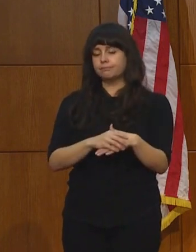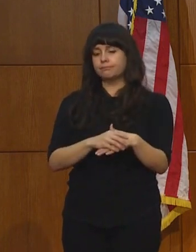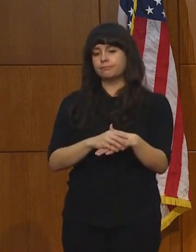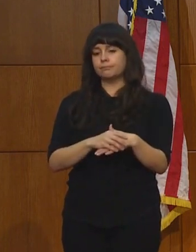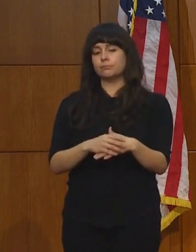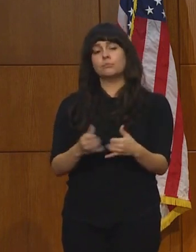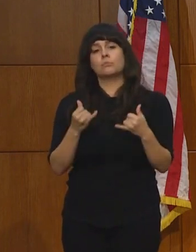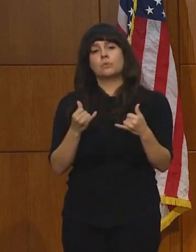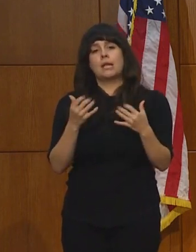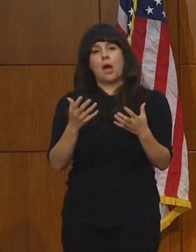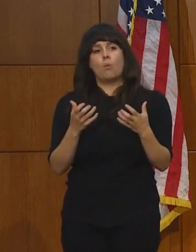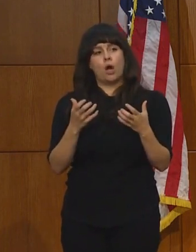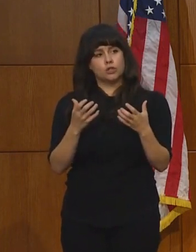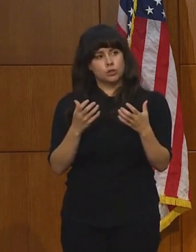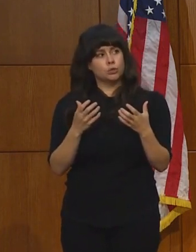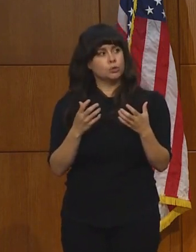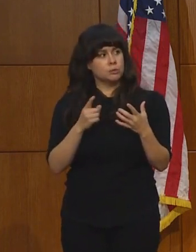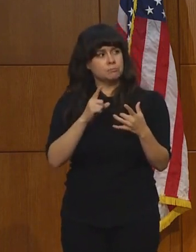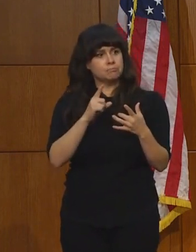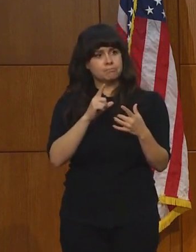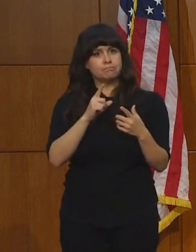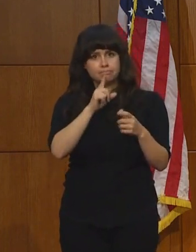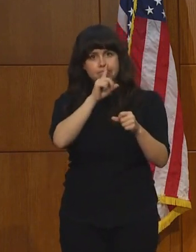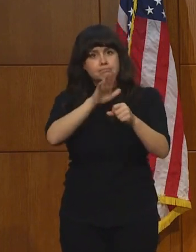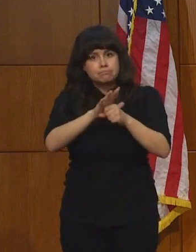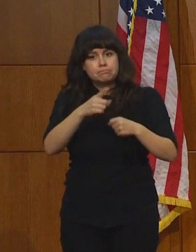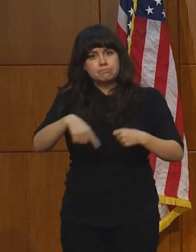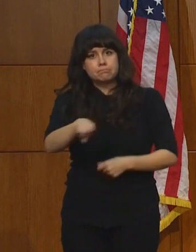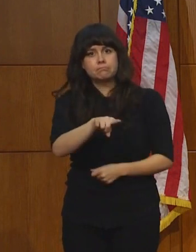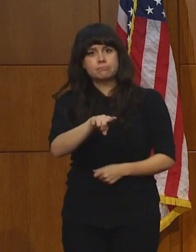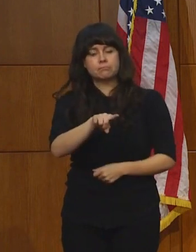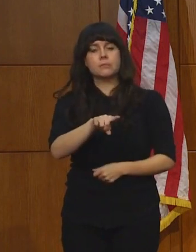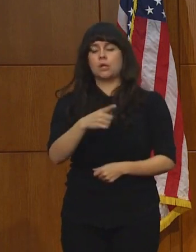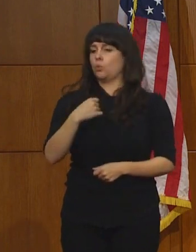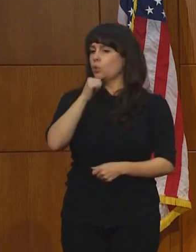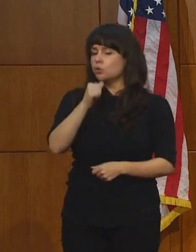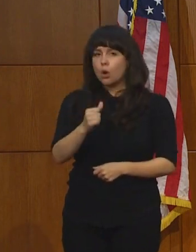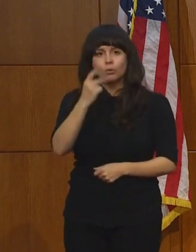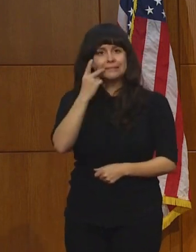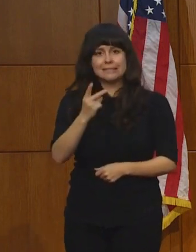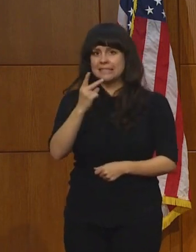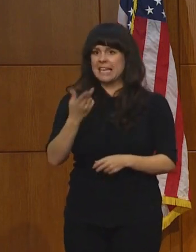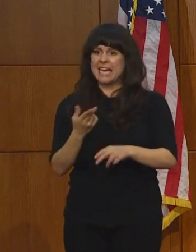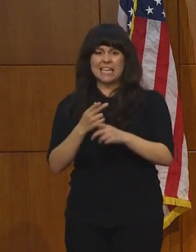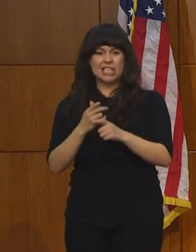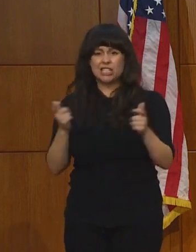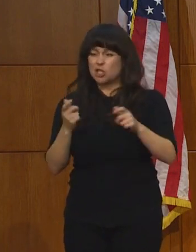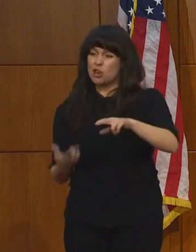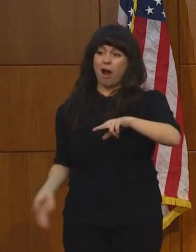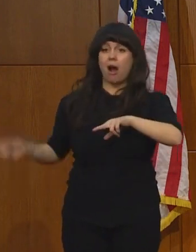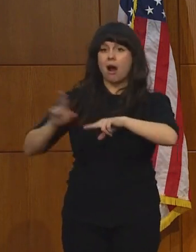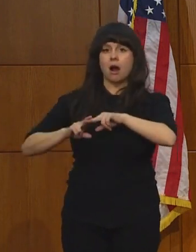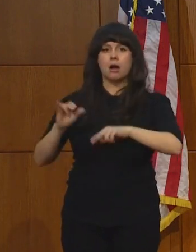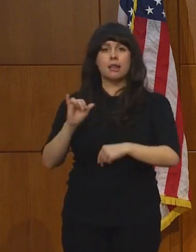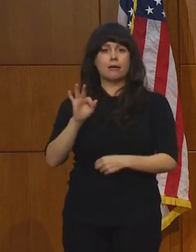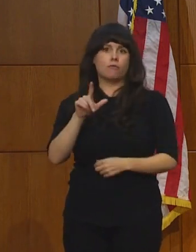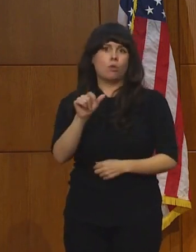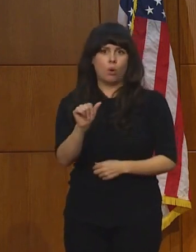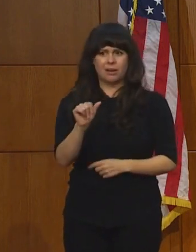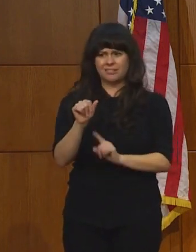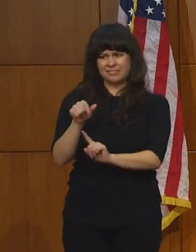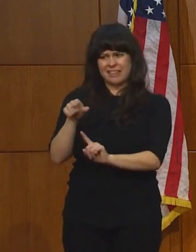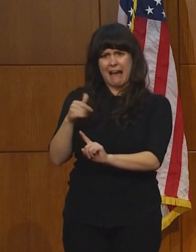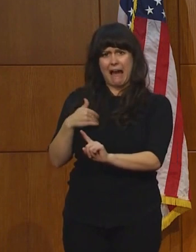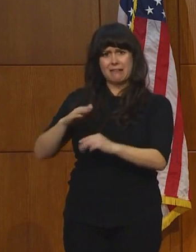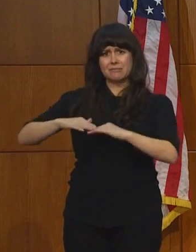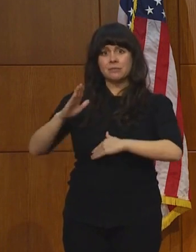Virginians, we are not seeing spikes like Florida or Texas. Florida had more than 15,000 new